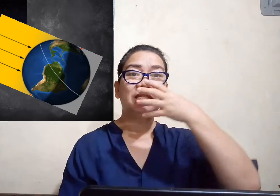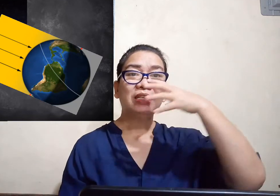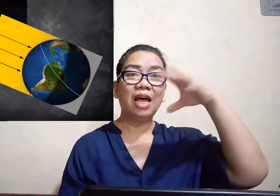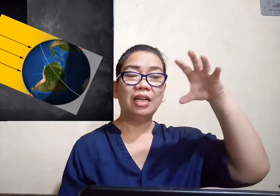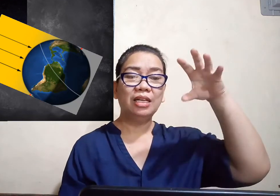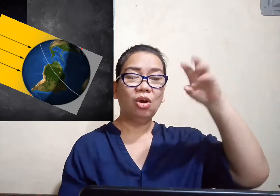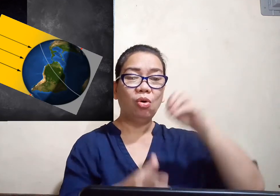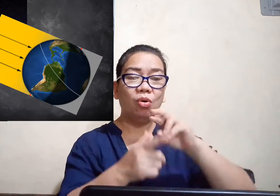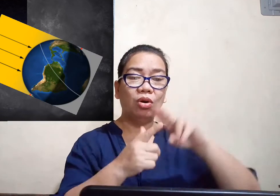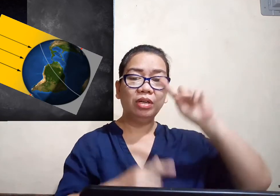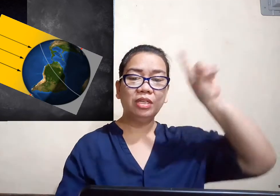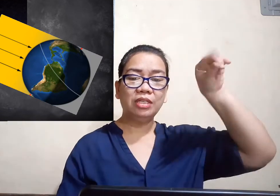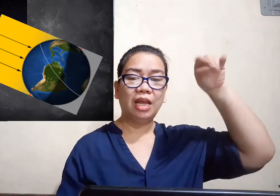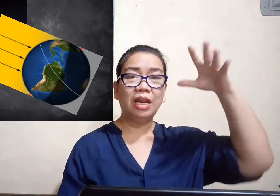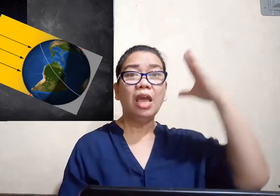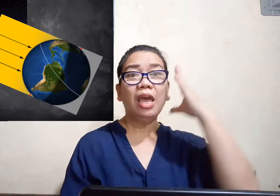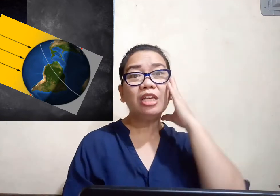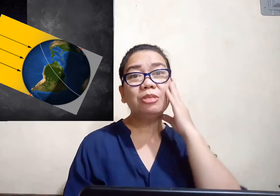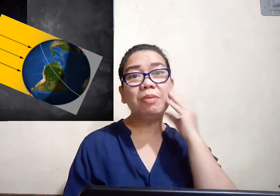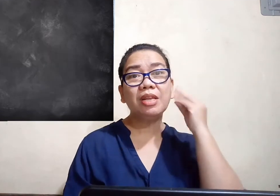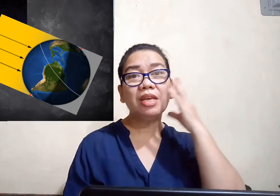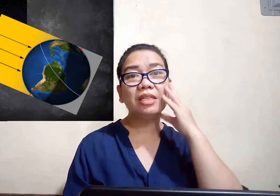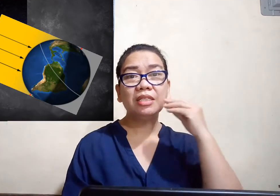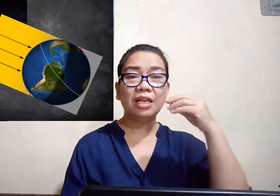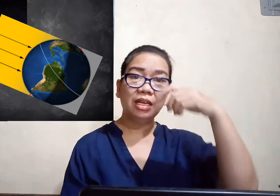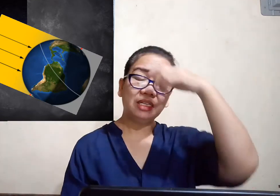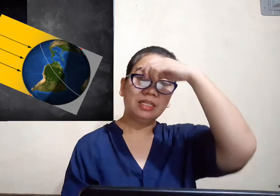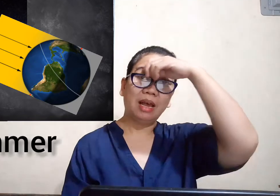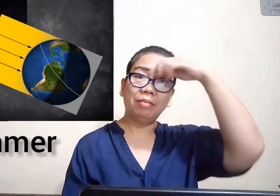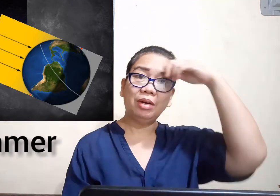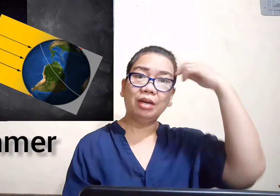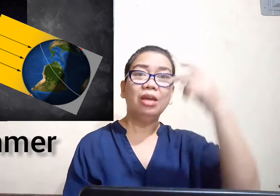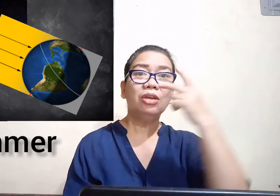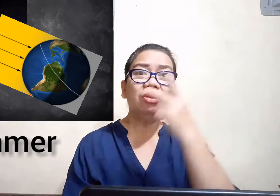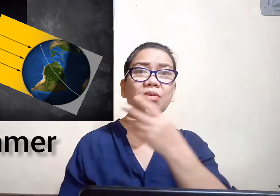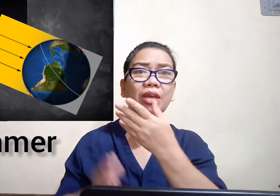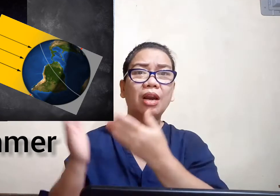Sun or the Sun experience summer you look here